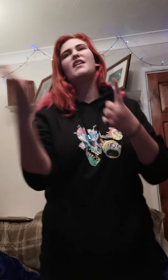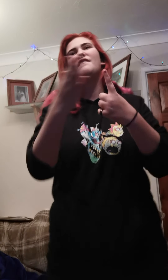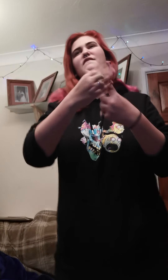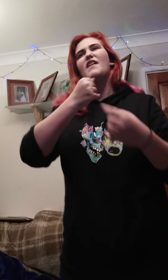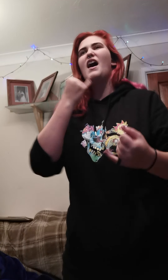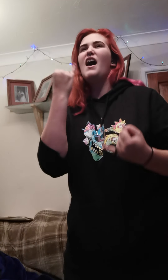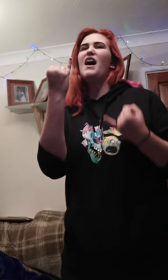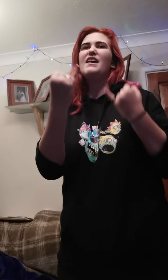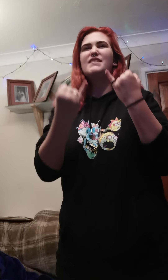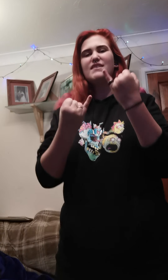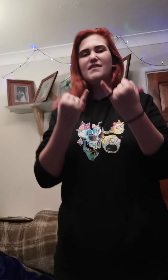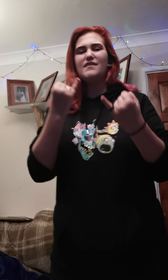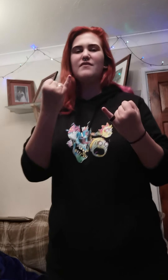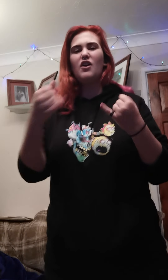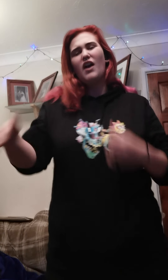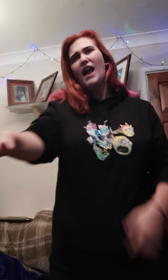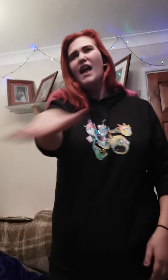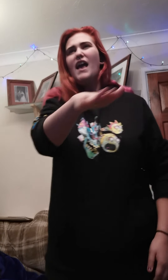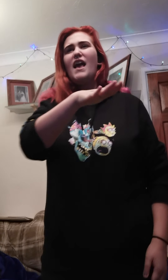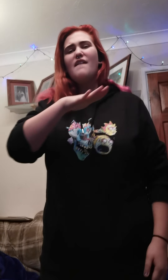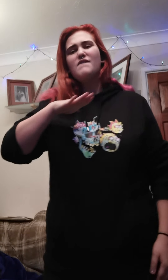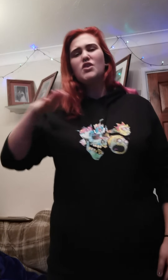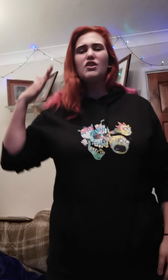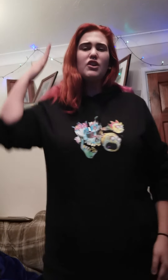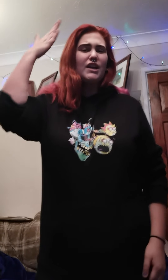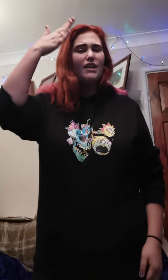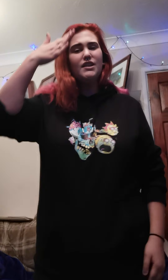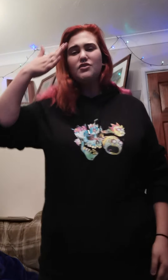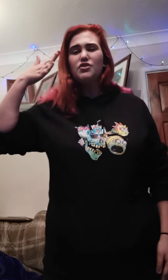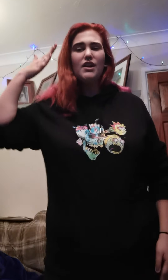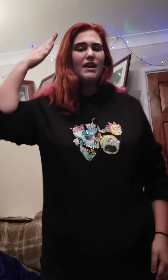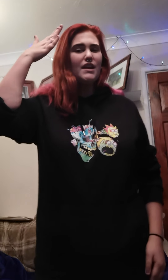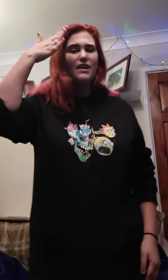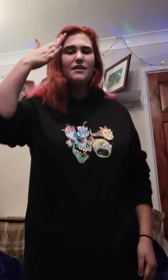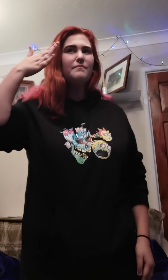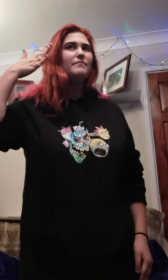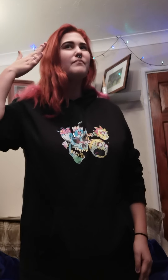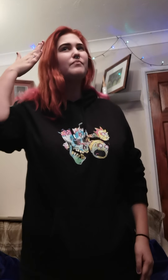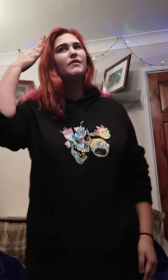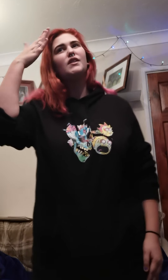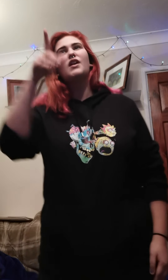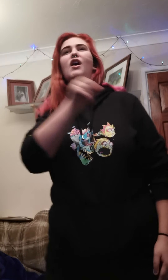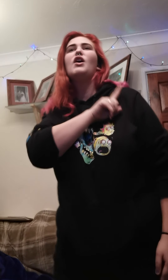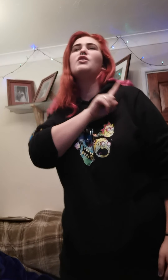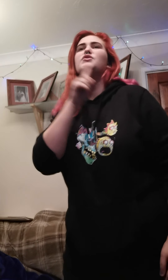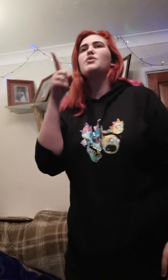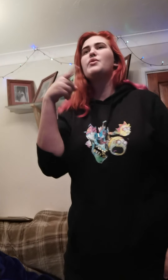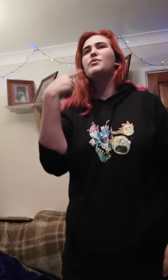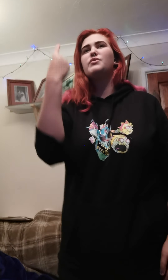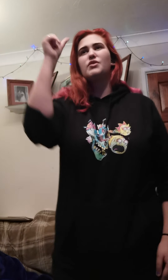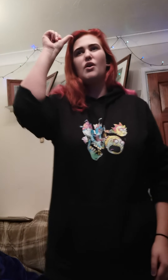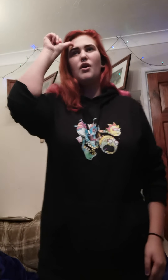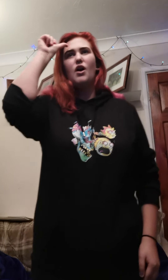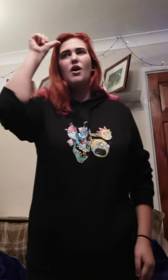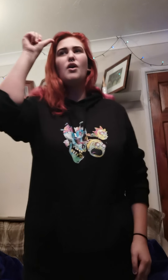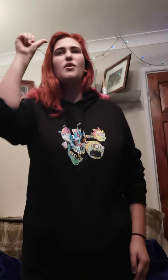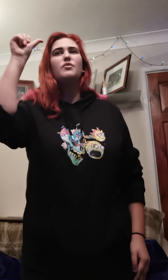to fight for every dream Cause you don't know